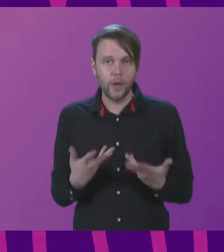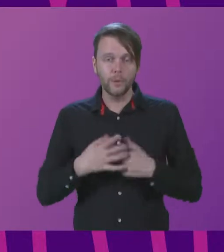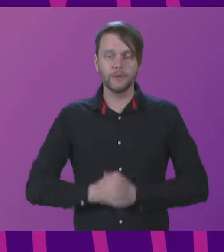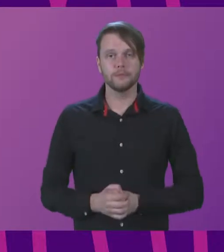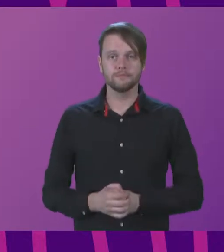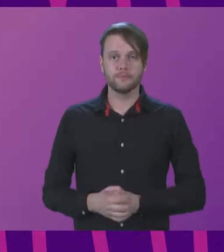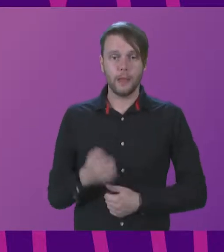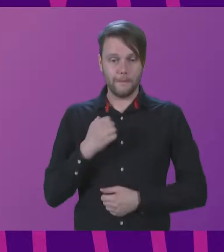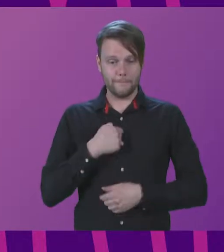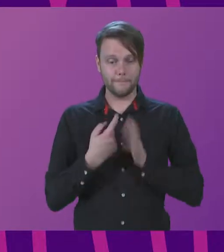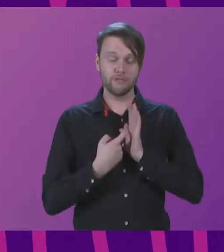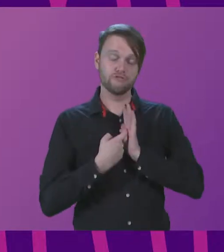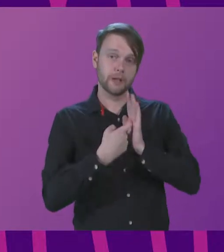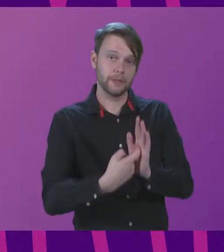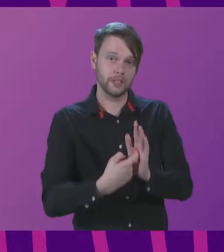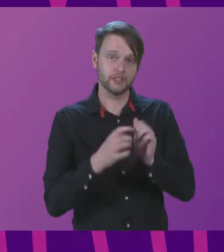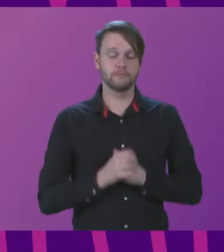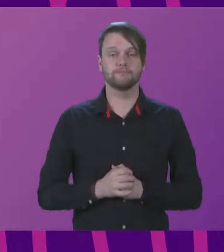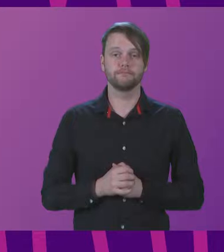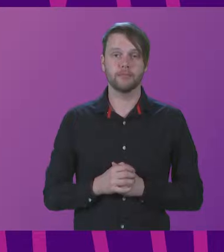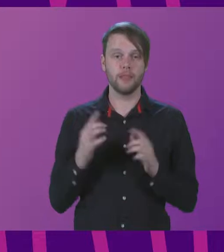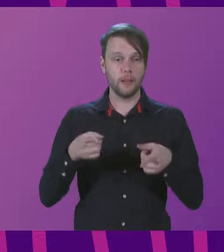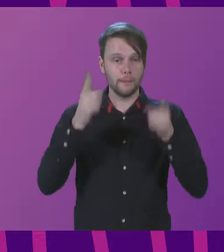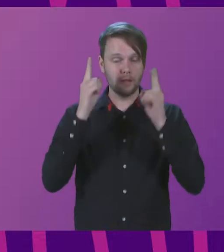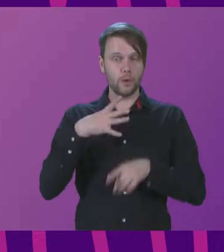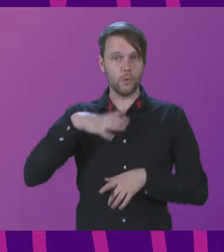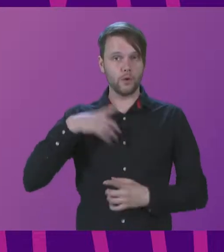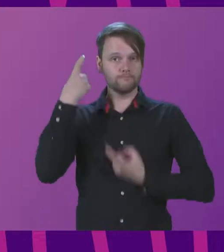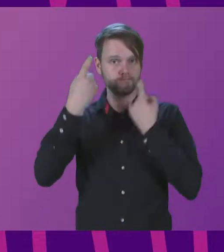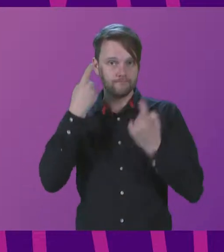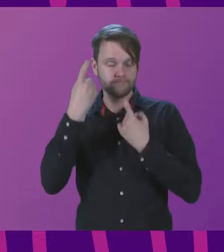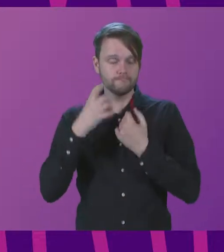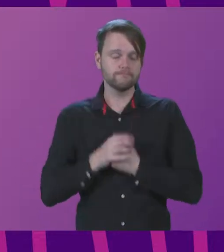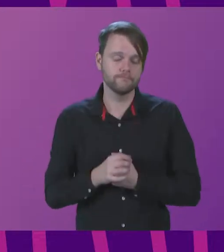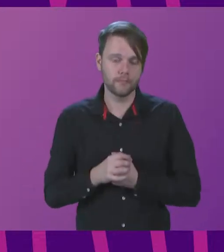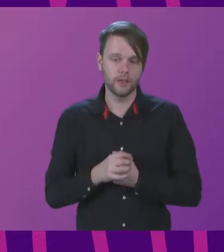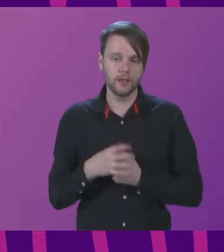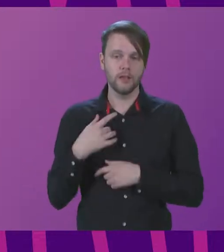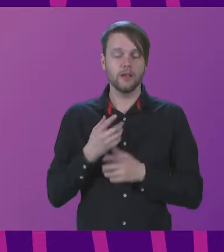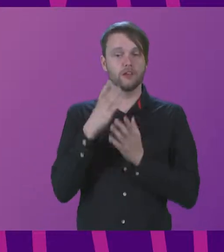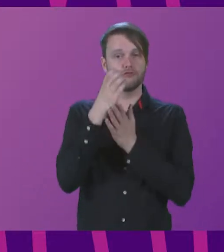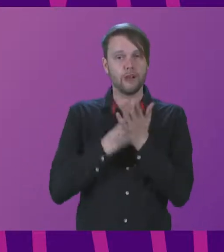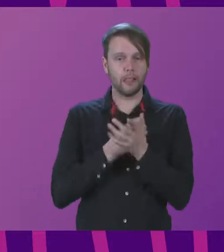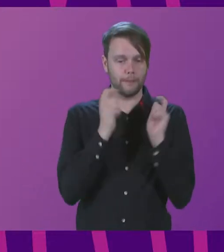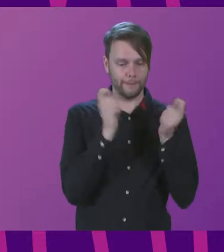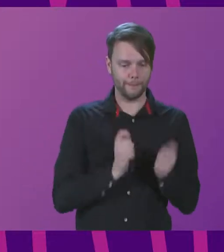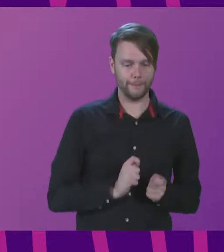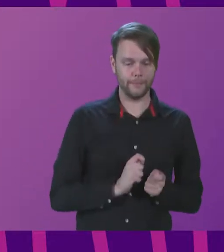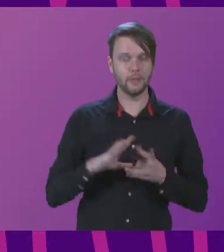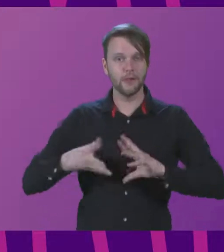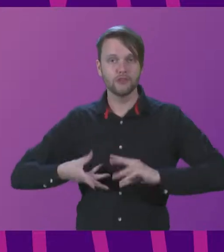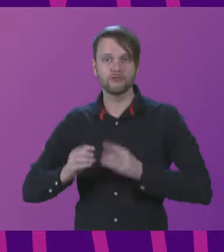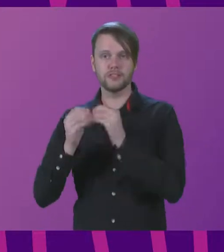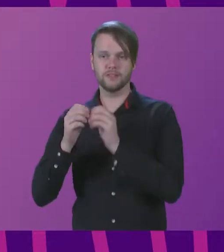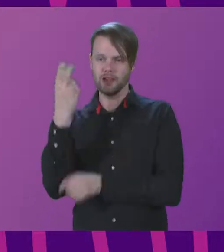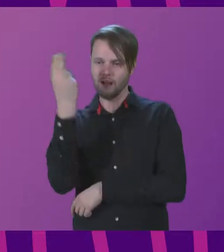And my recommendations that ministers may wish to consider are, revise your curriculum and put creativity